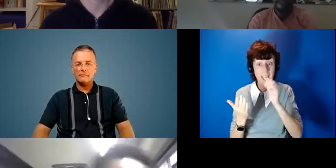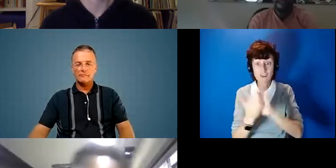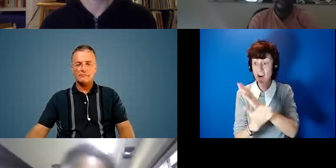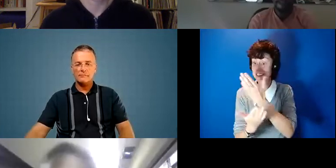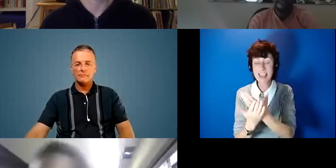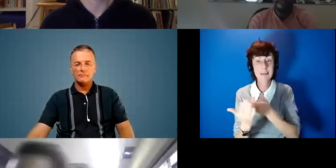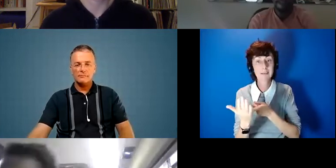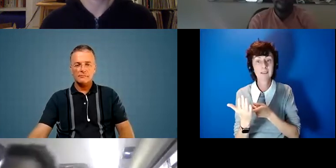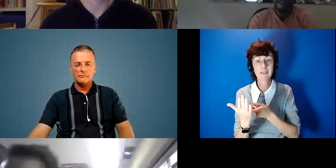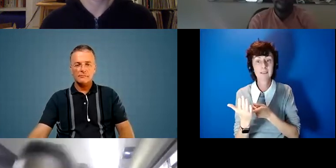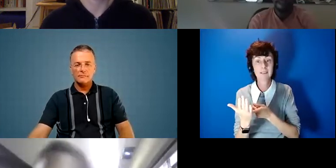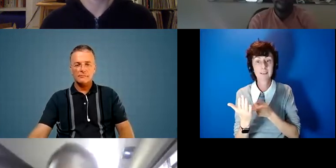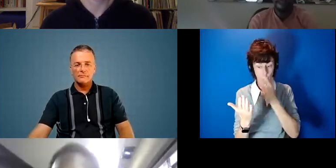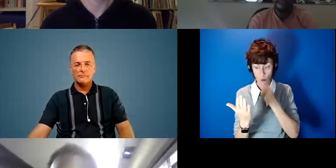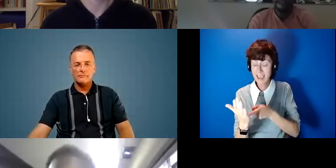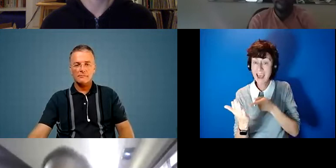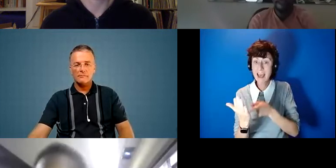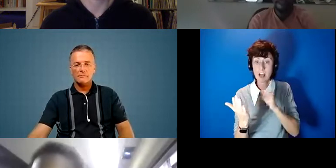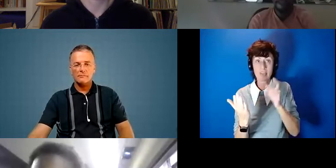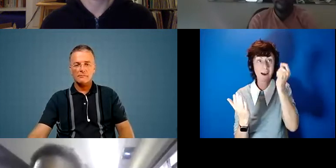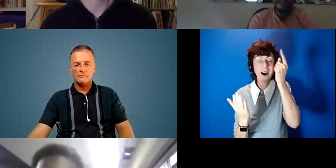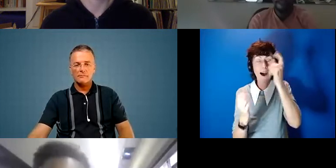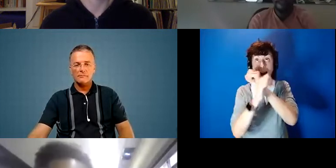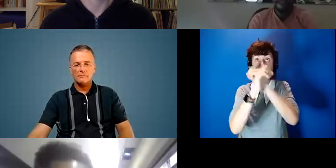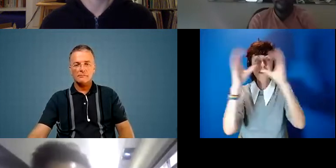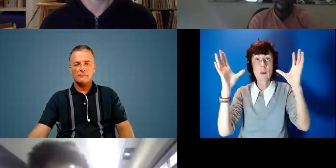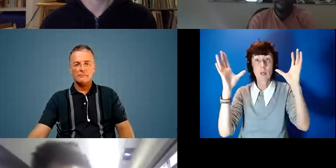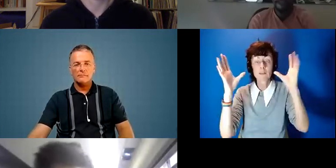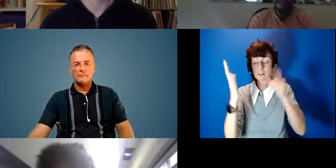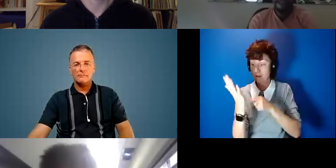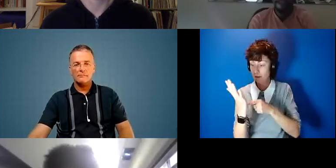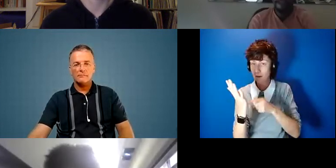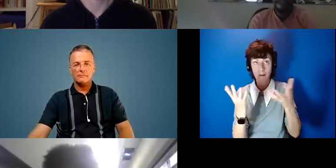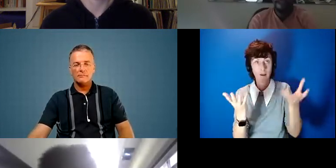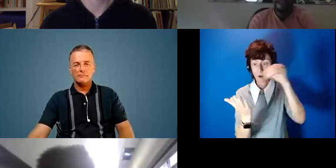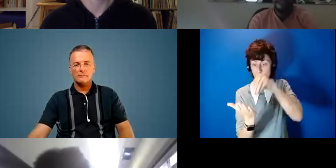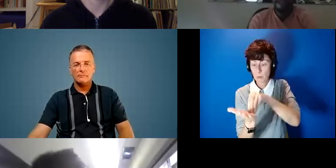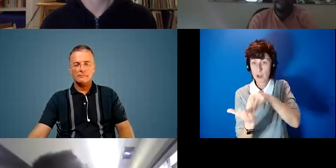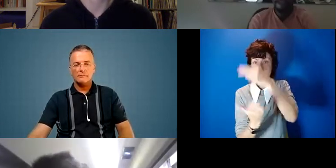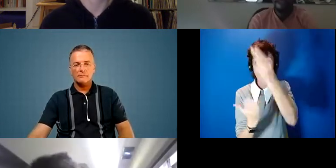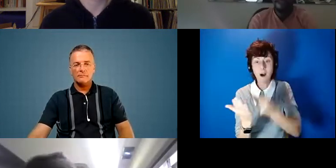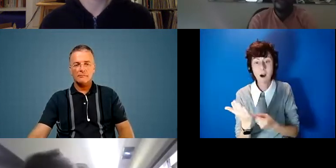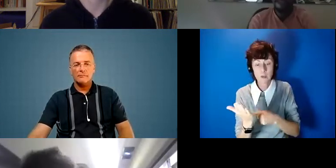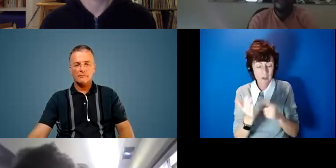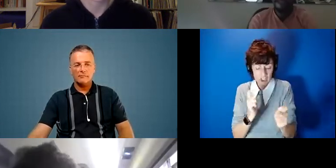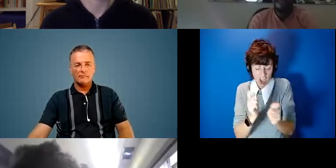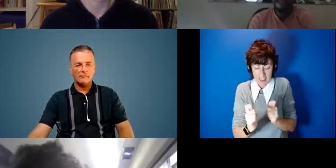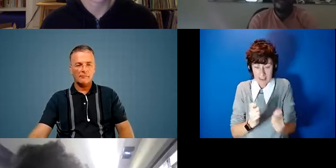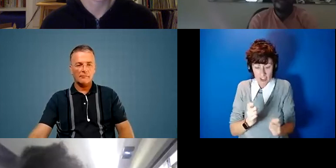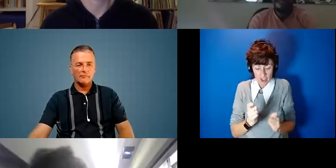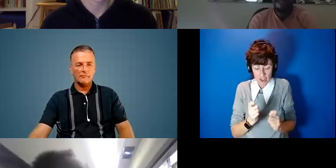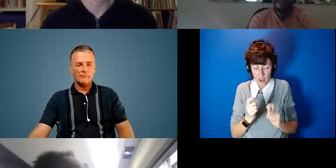translate whether or not the ideals of what we need to see and be able to do in a way that can be malleable that can be